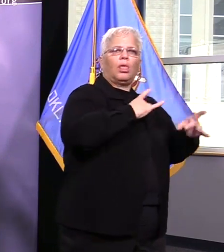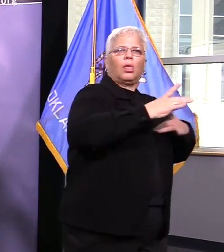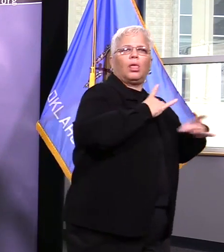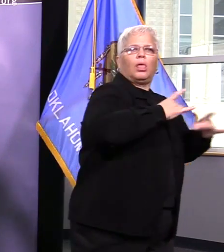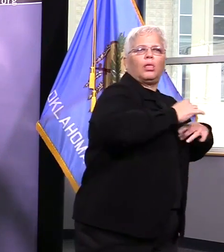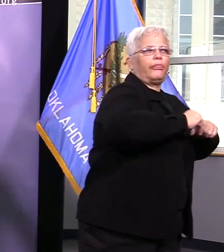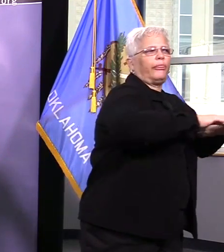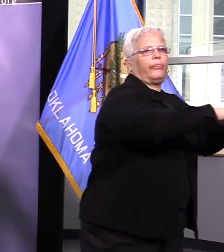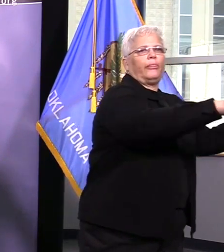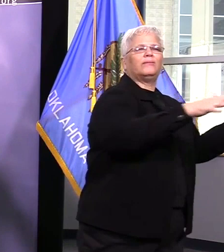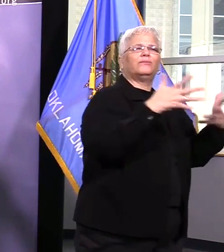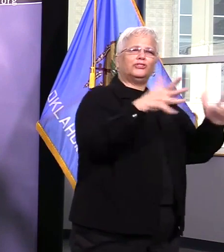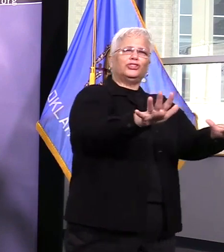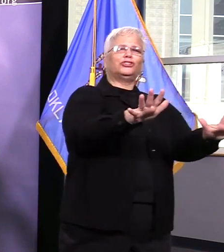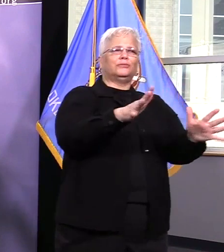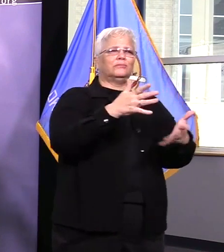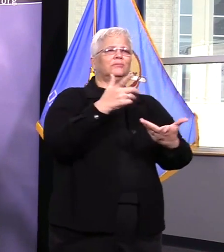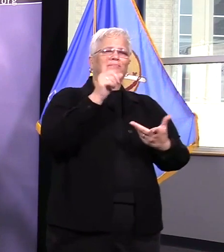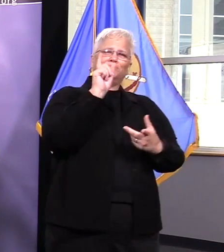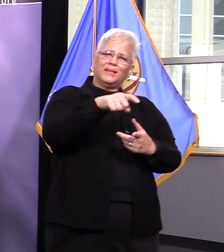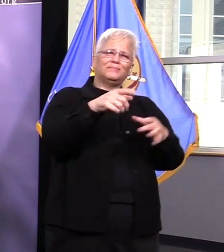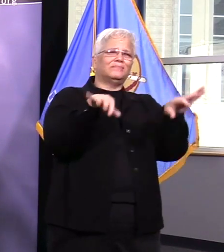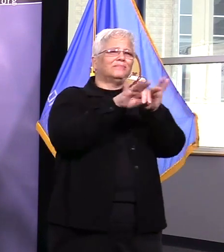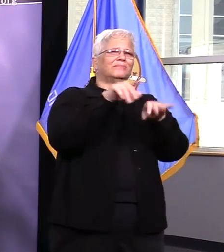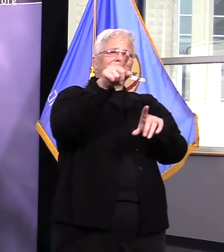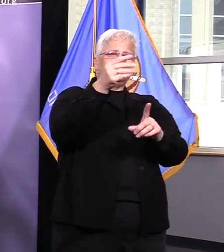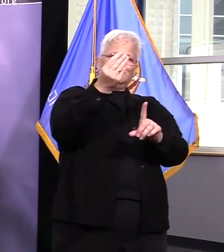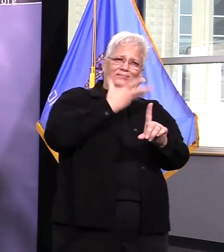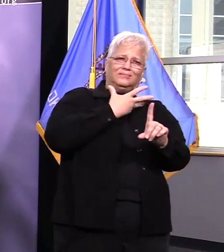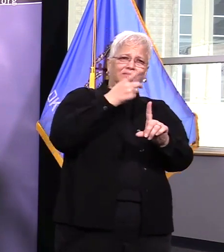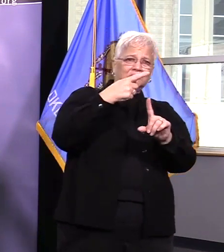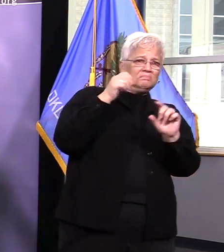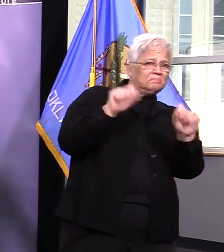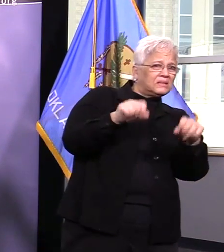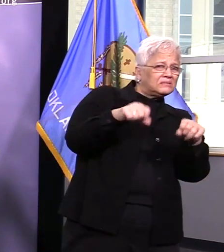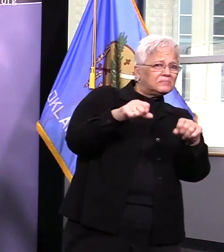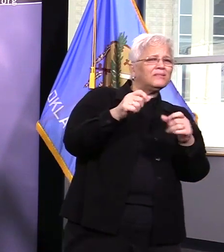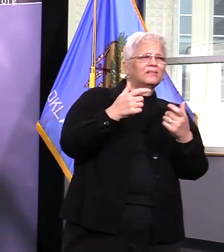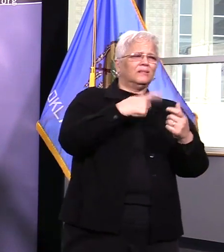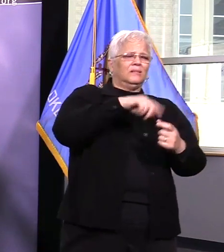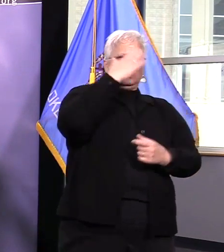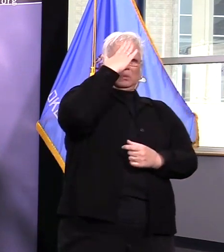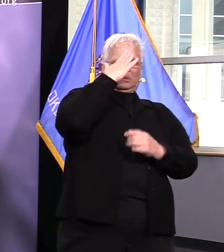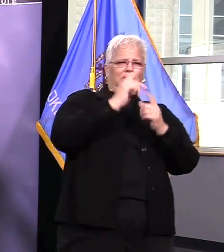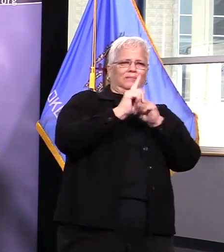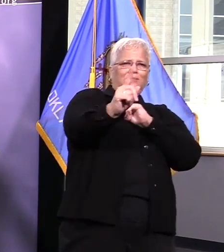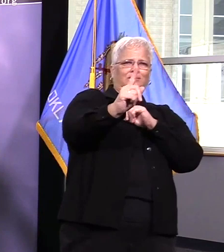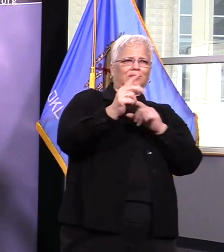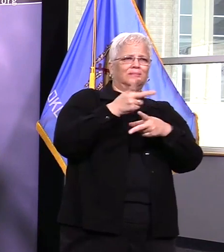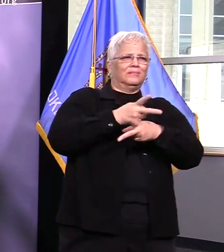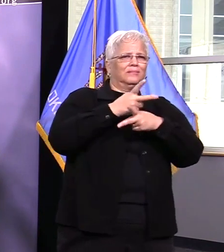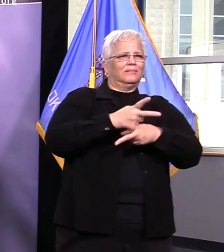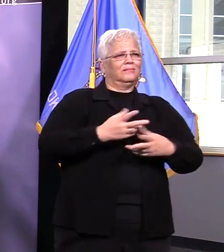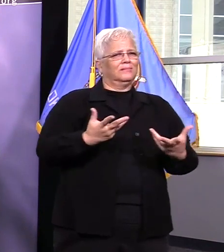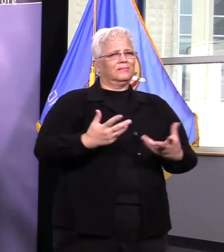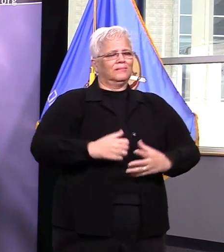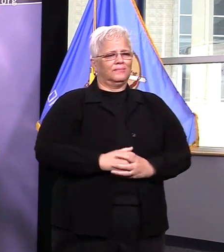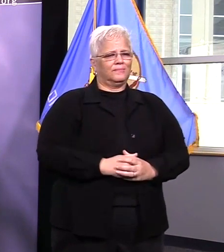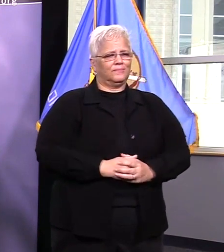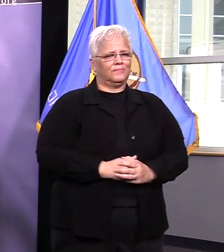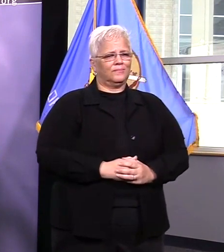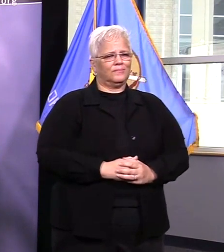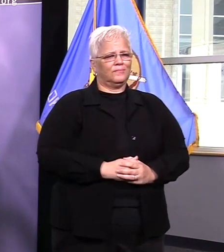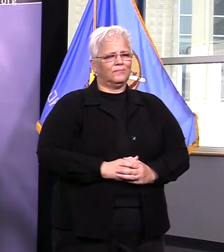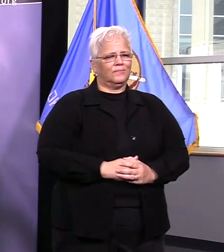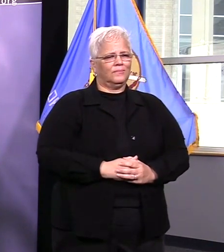we have had one of our dispatchers test positive for covid 19 on our evening shift the rest of the shift